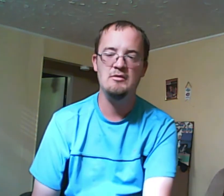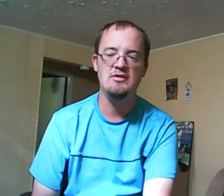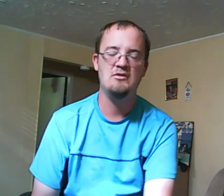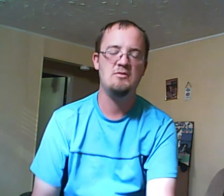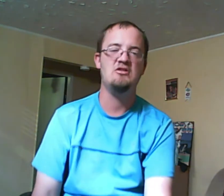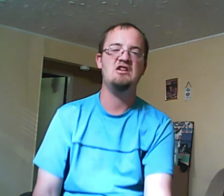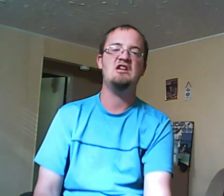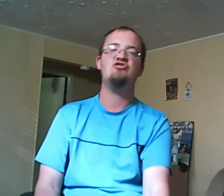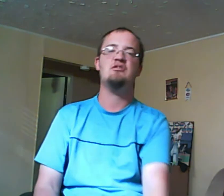that we're supposed to see next year